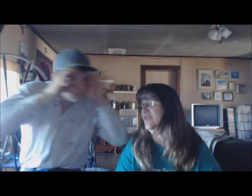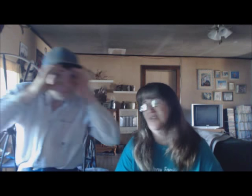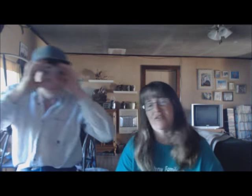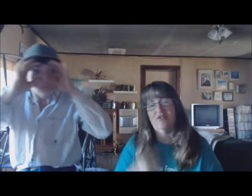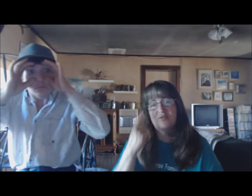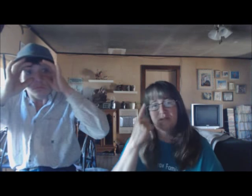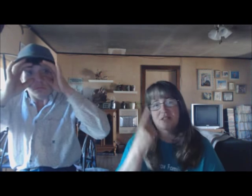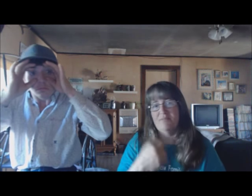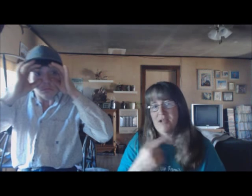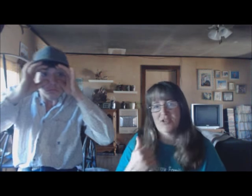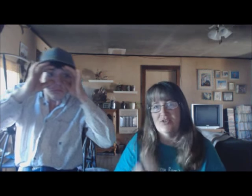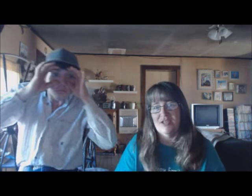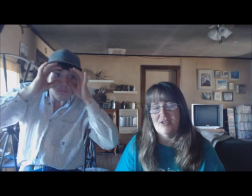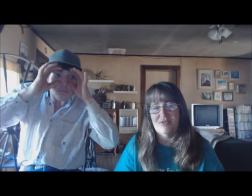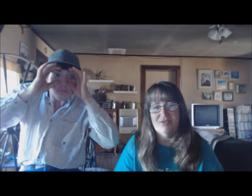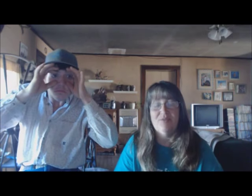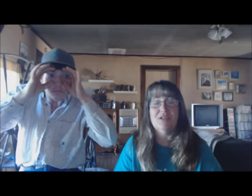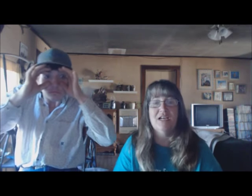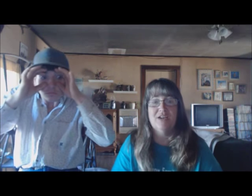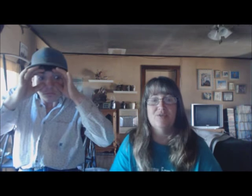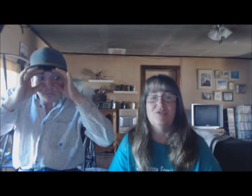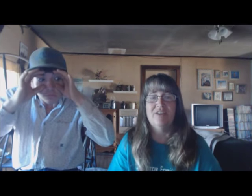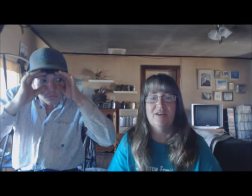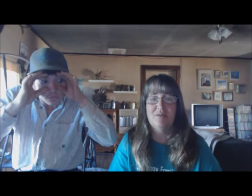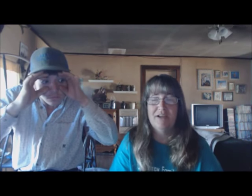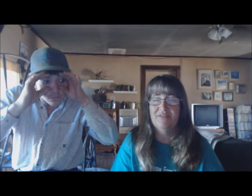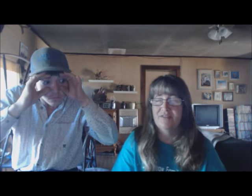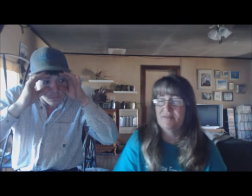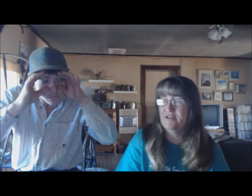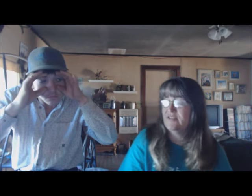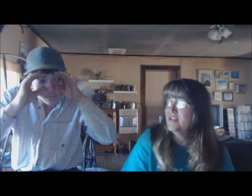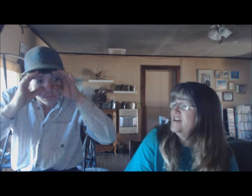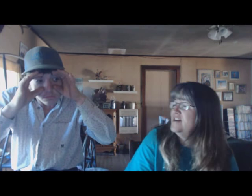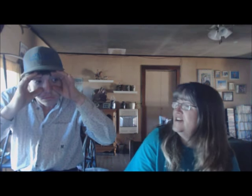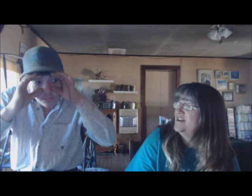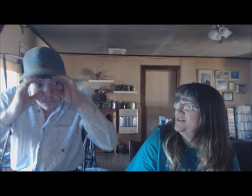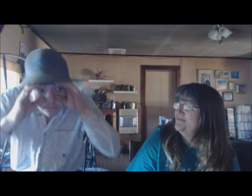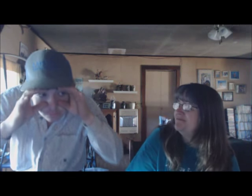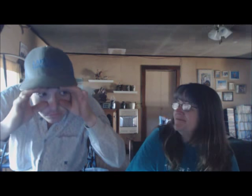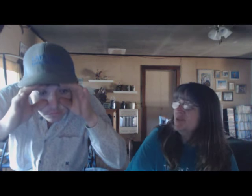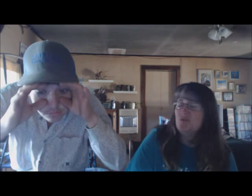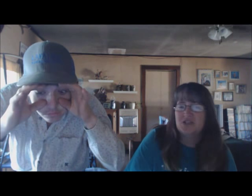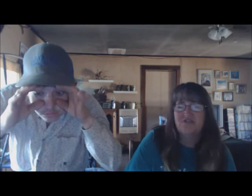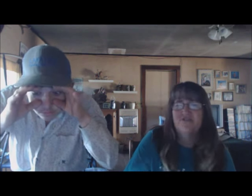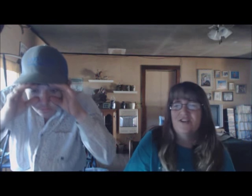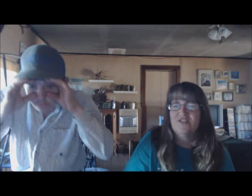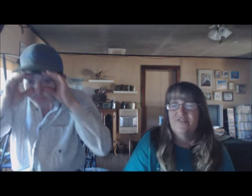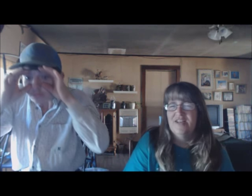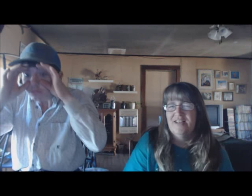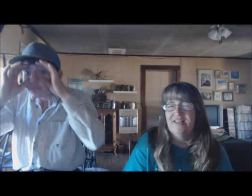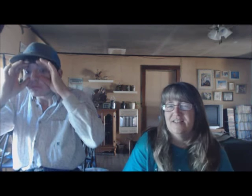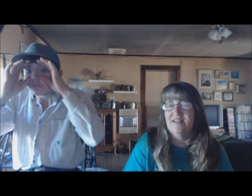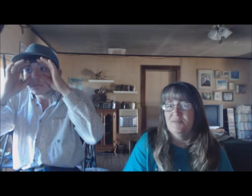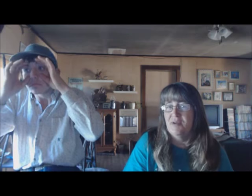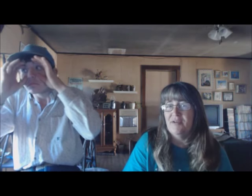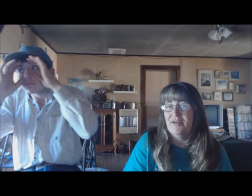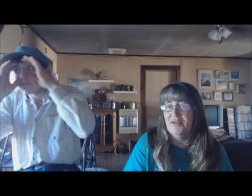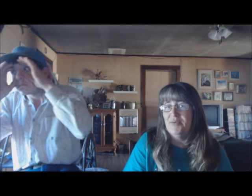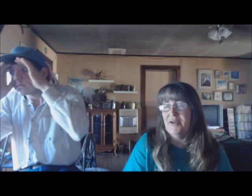If I don't have toothpicks on mine, you can't do. We're tired. You'll find out why in the farmhouse. Um, which if you've watched for any length of time, you probably already know